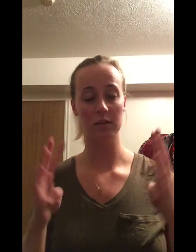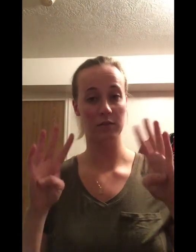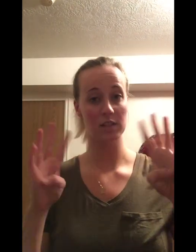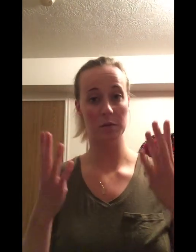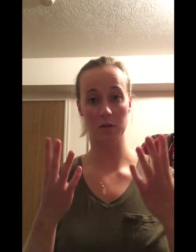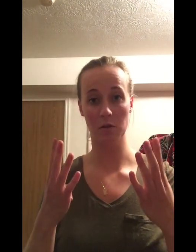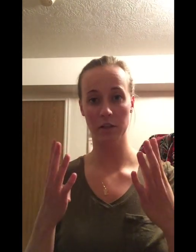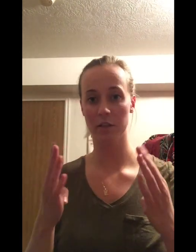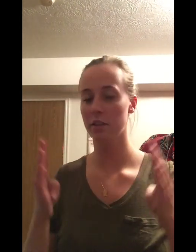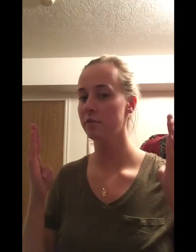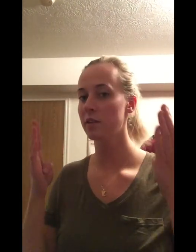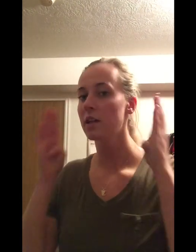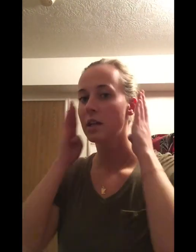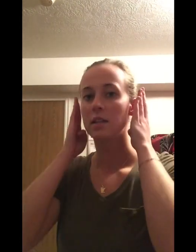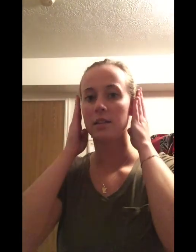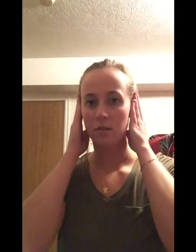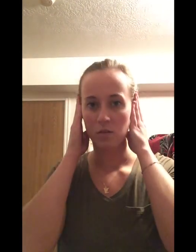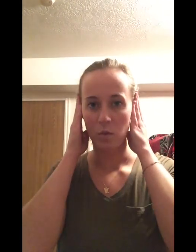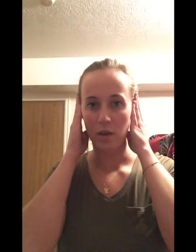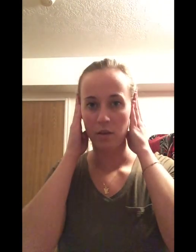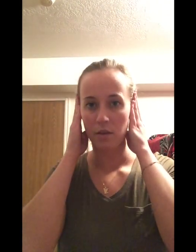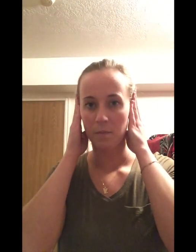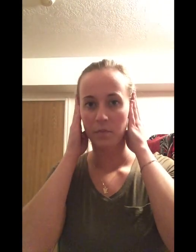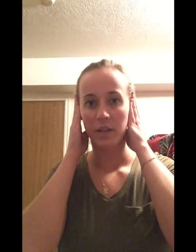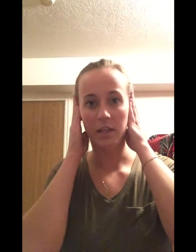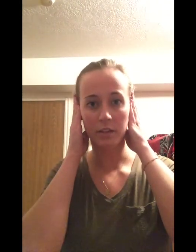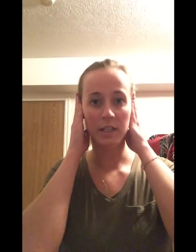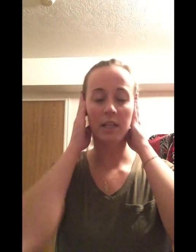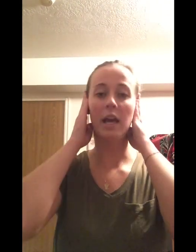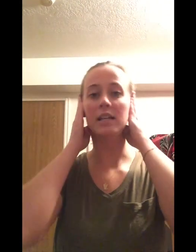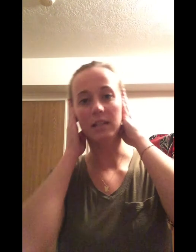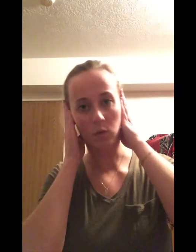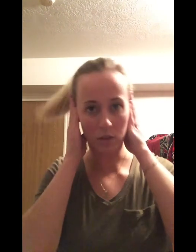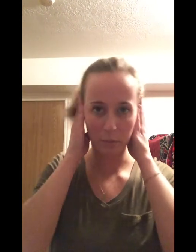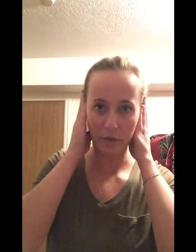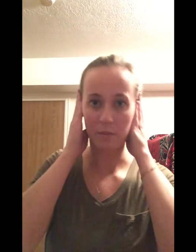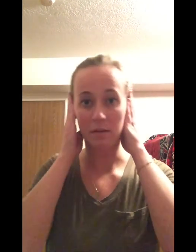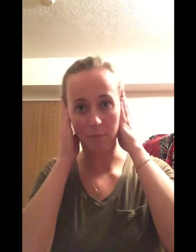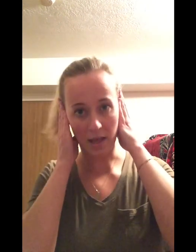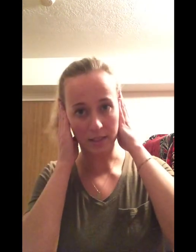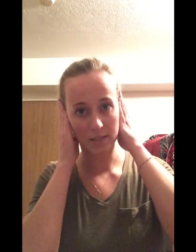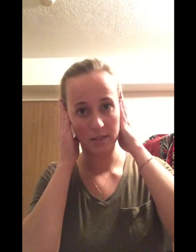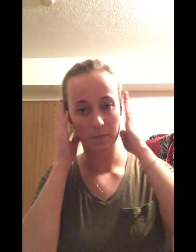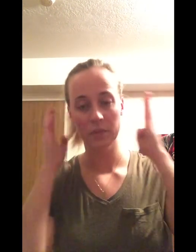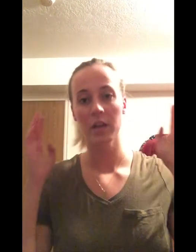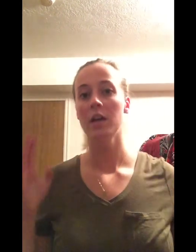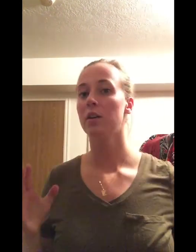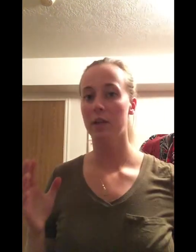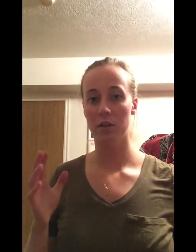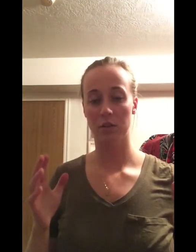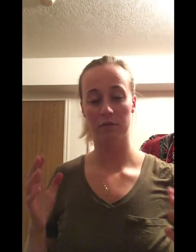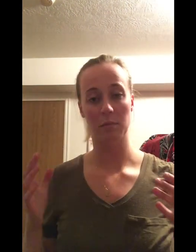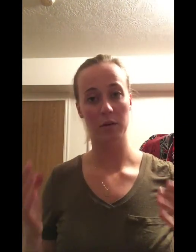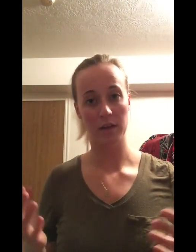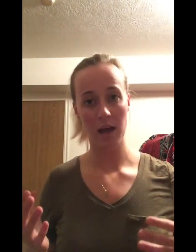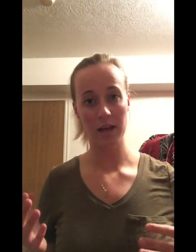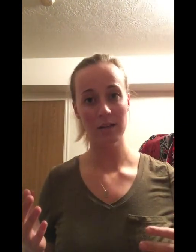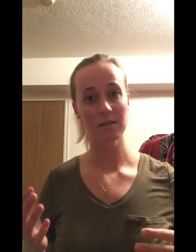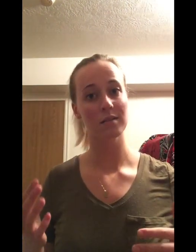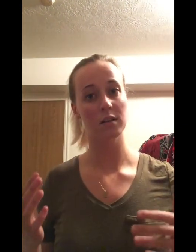or the vestibulocochlear nerve, deals with hearing and equilibrium imbalance. Cranial nerve number nine, the